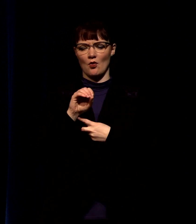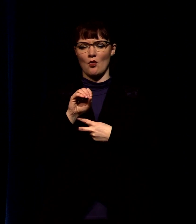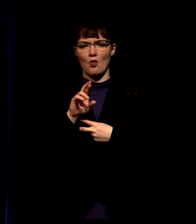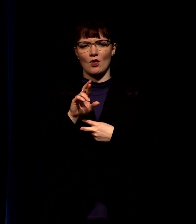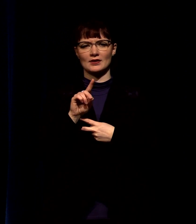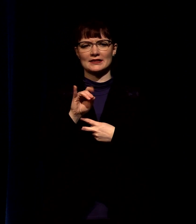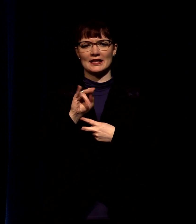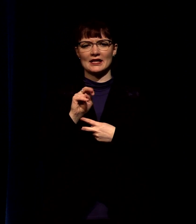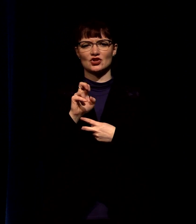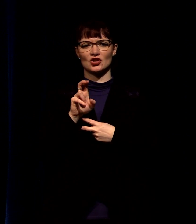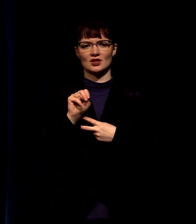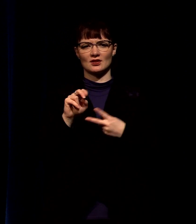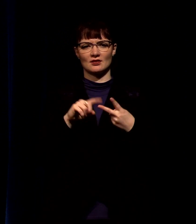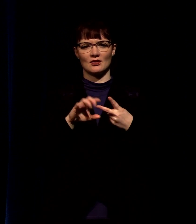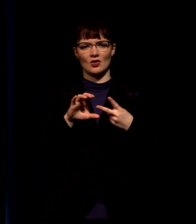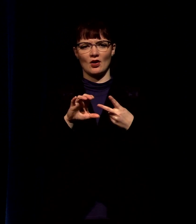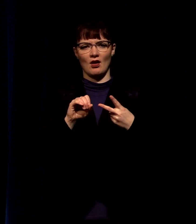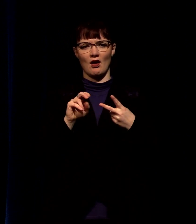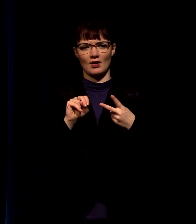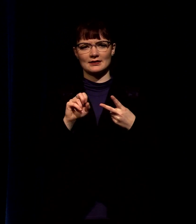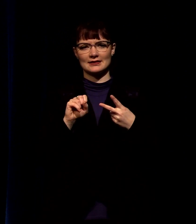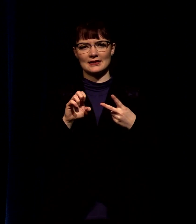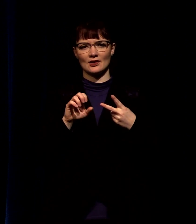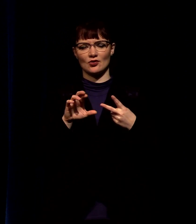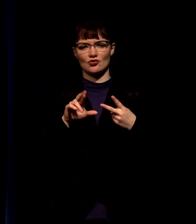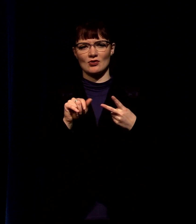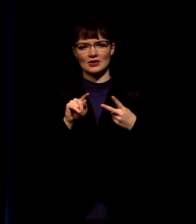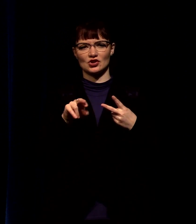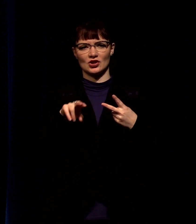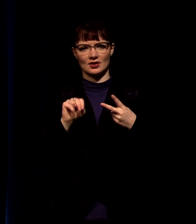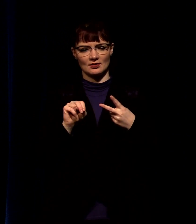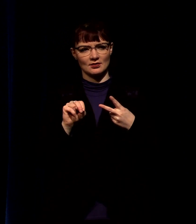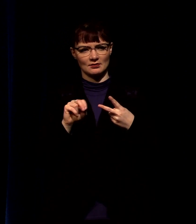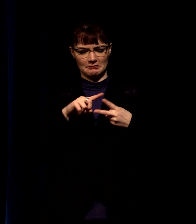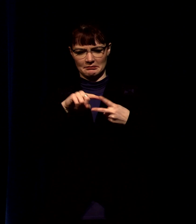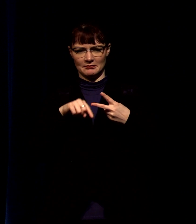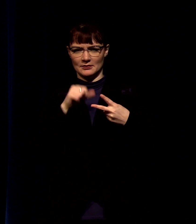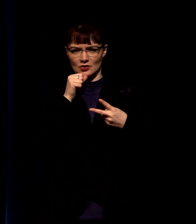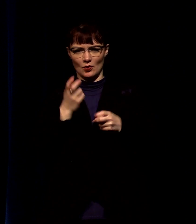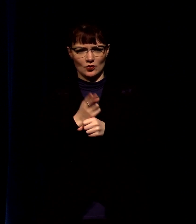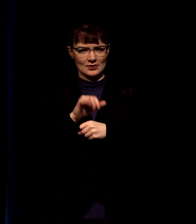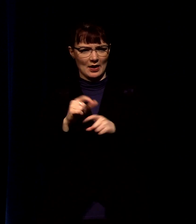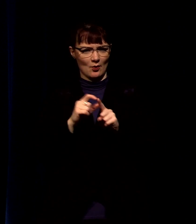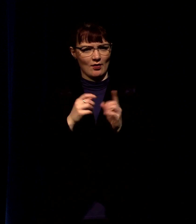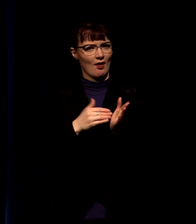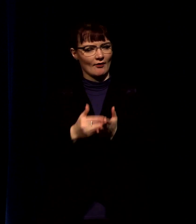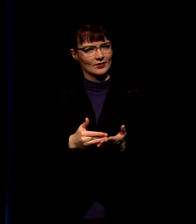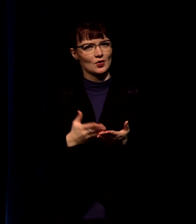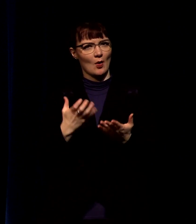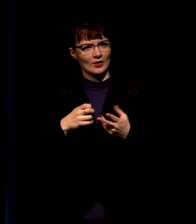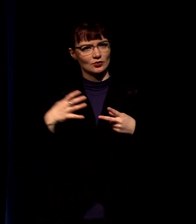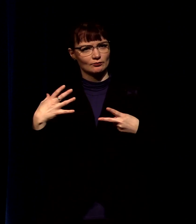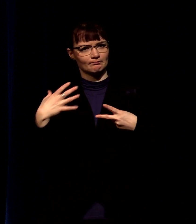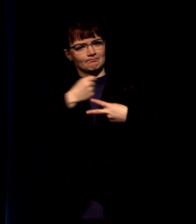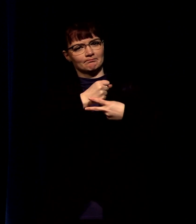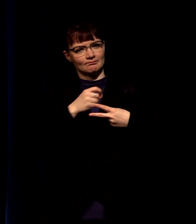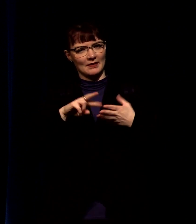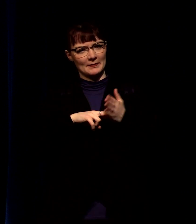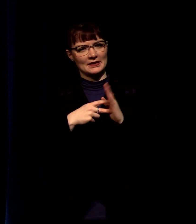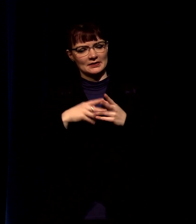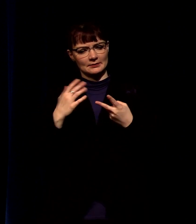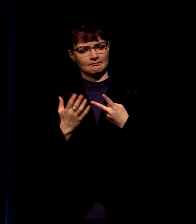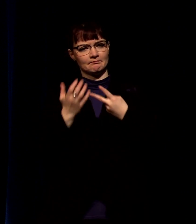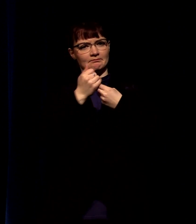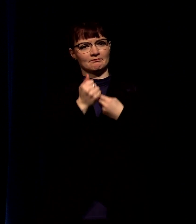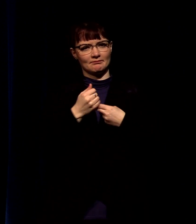that you don't use in everyday conversation um so it's really important to know what we're talking about and when it comes to ordination and consecration if can remember just